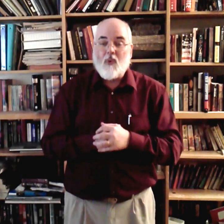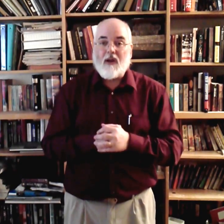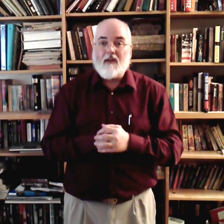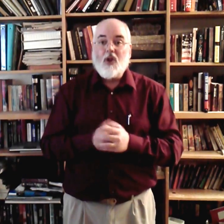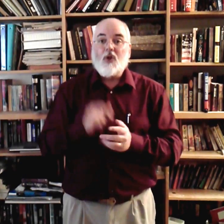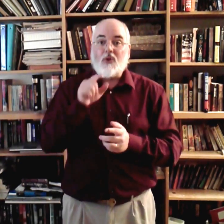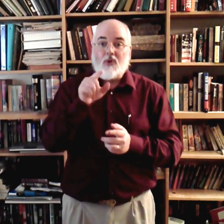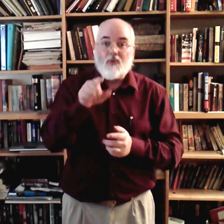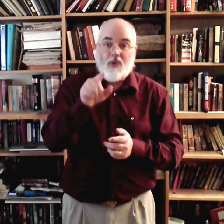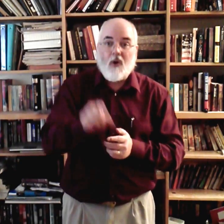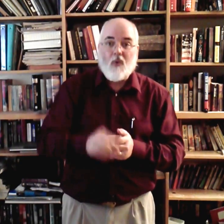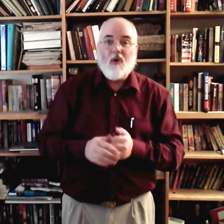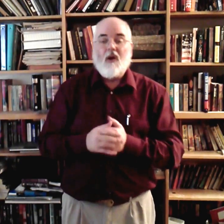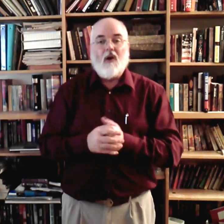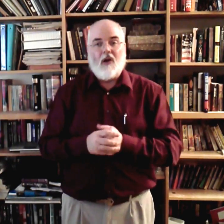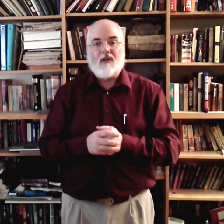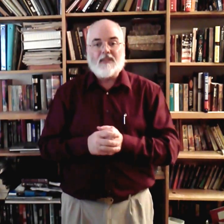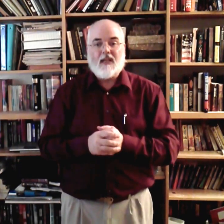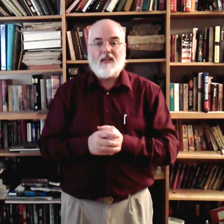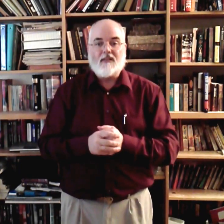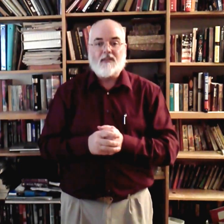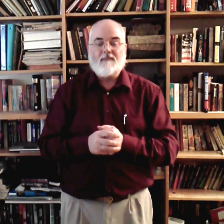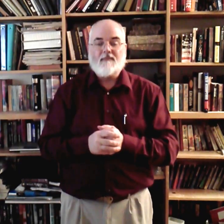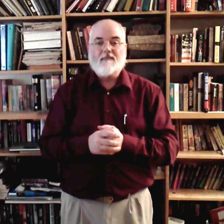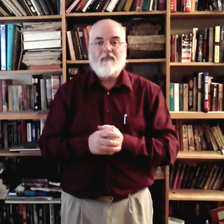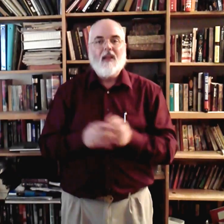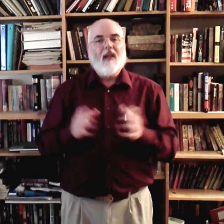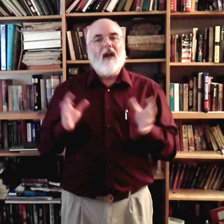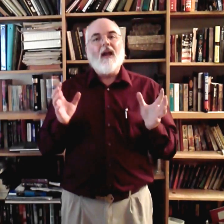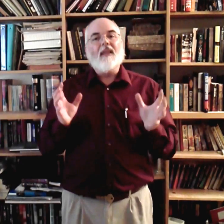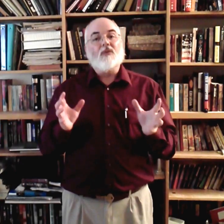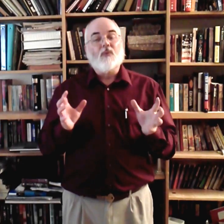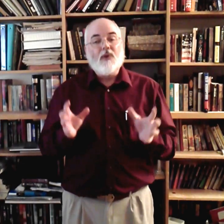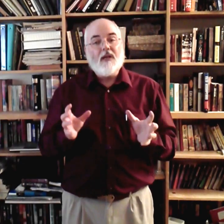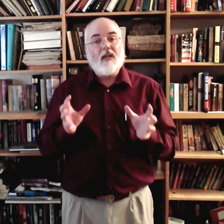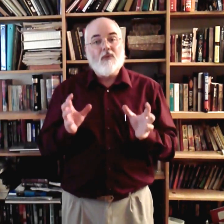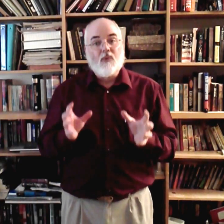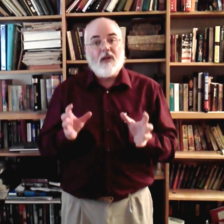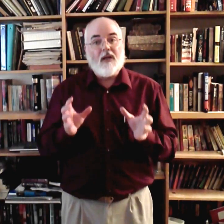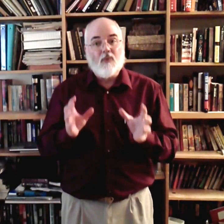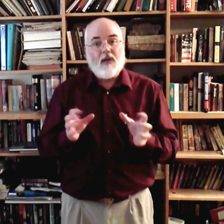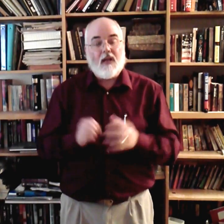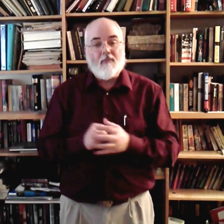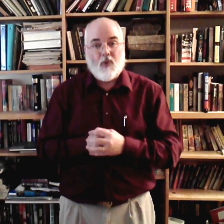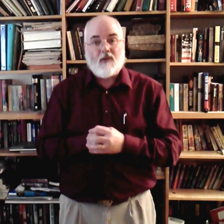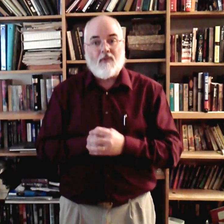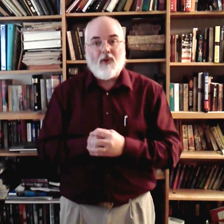point, you know all of the signs. I think it's really, really, really important though